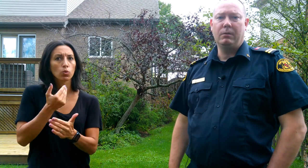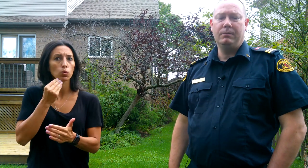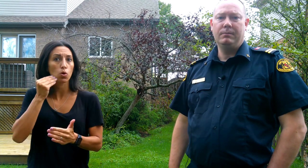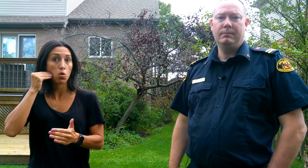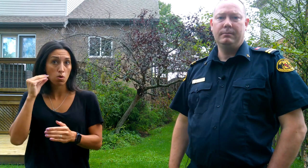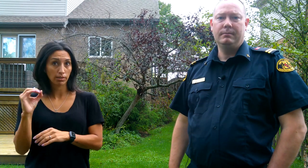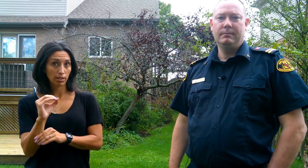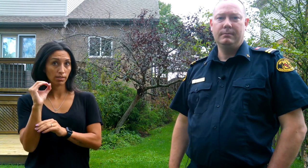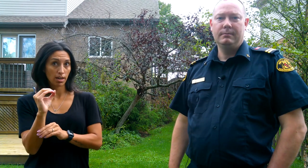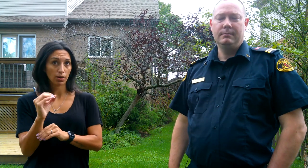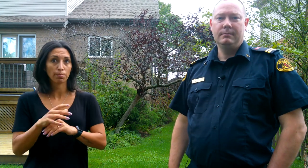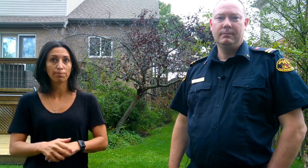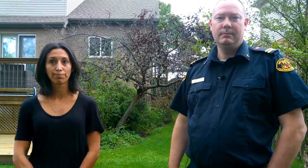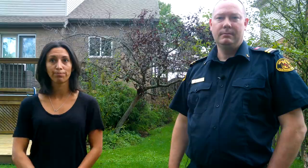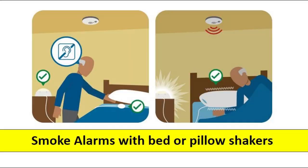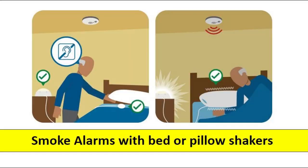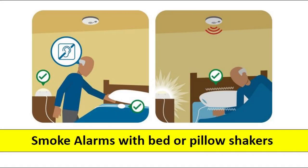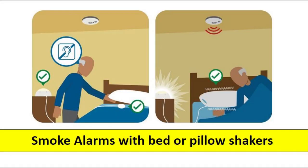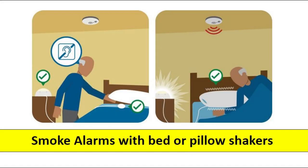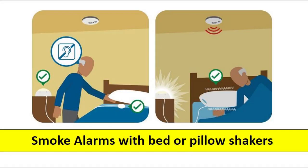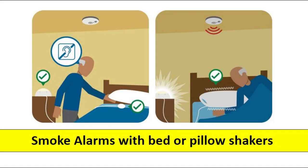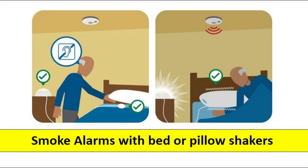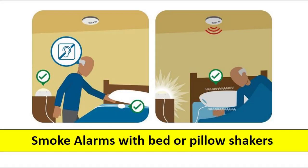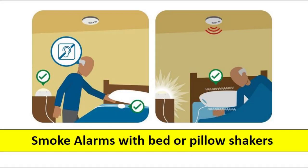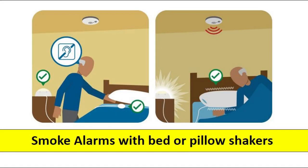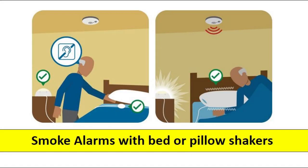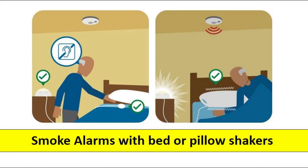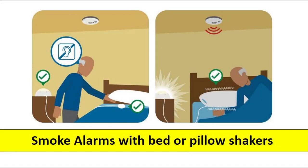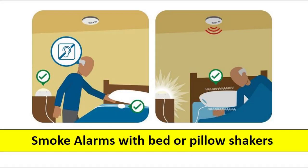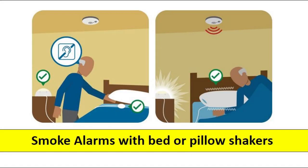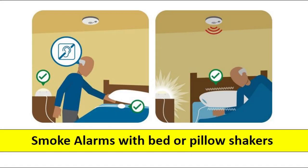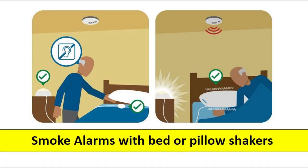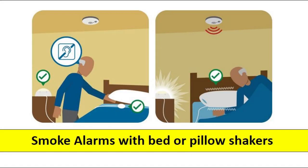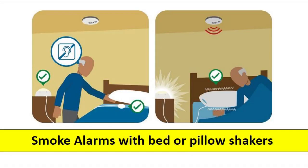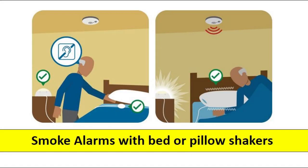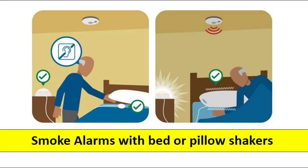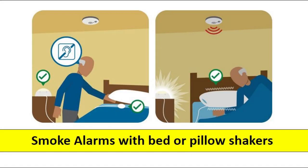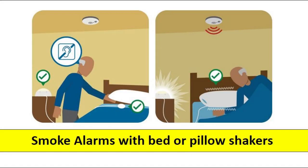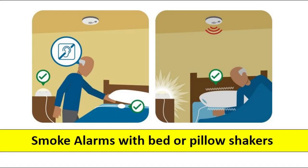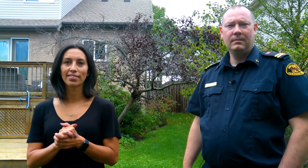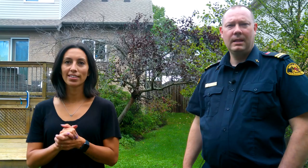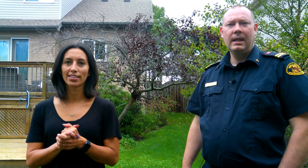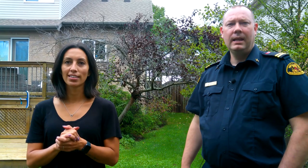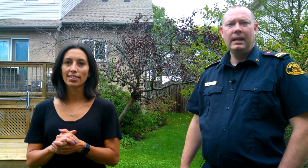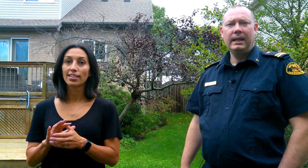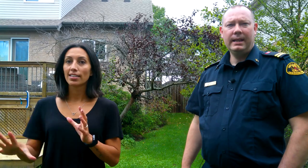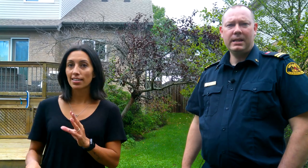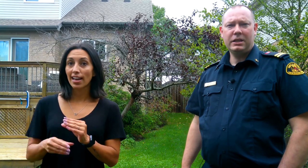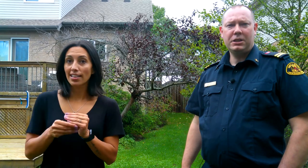in addition